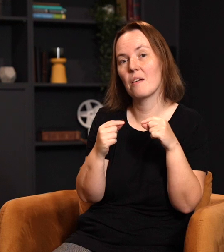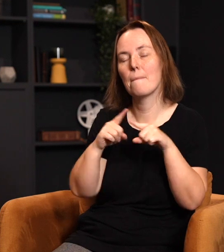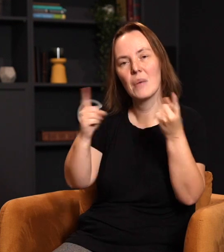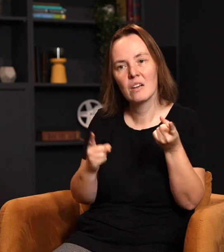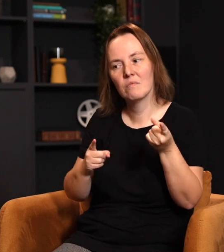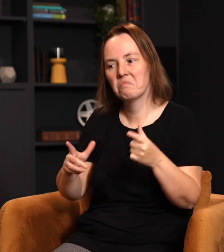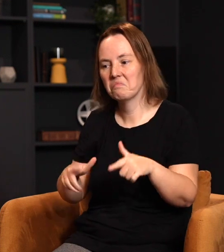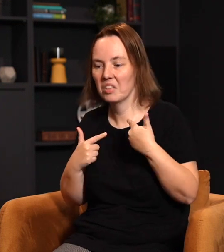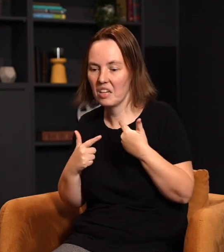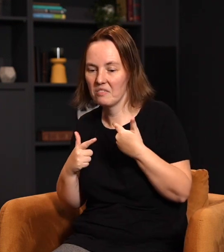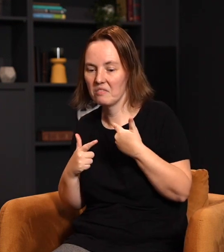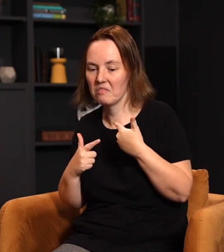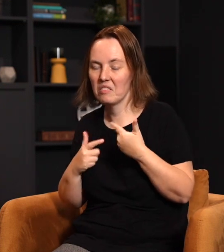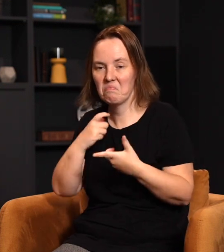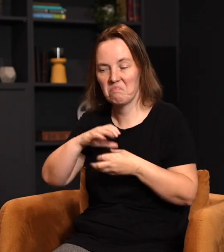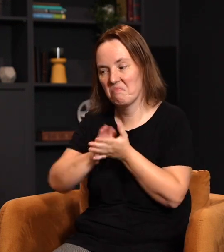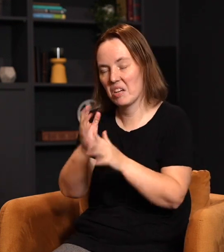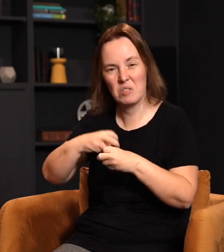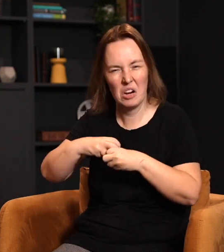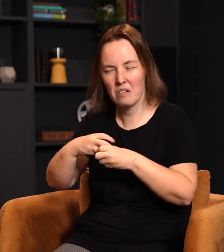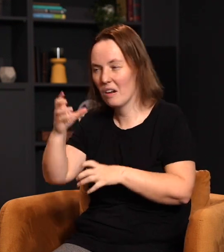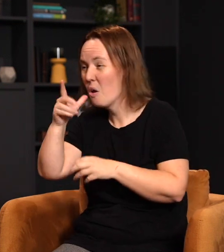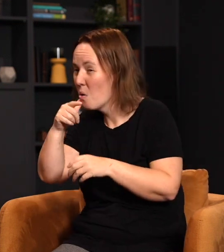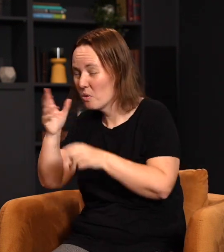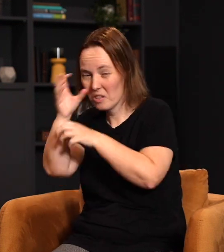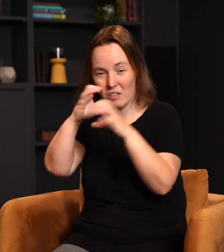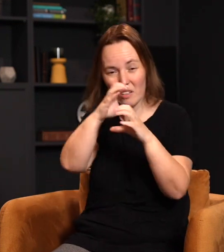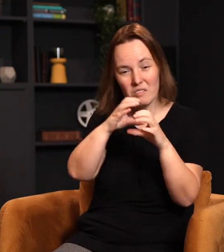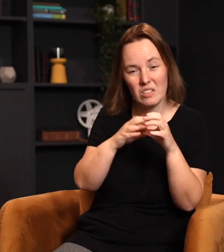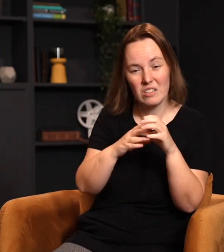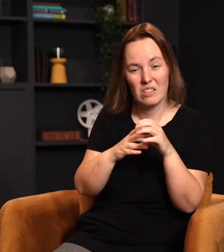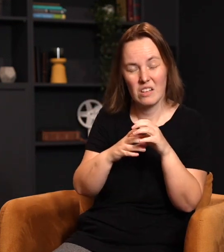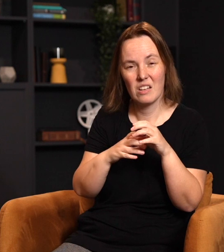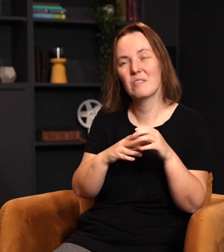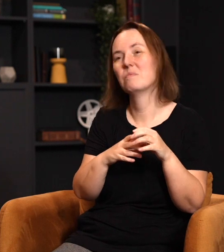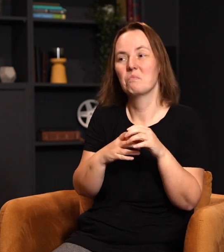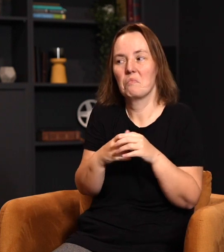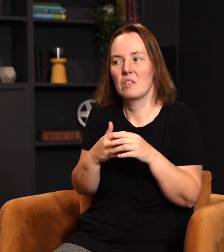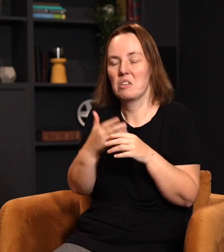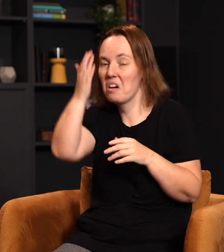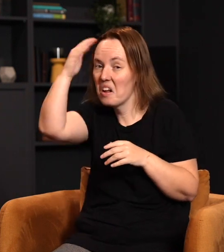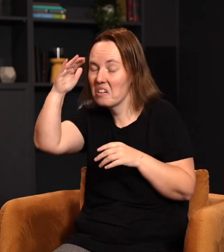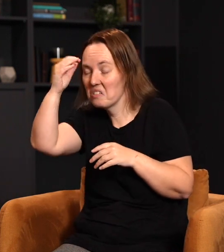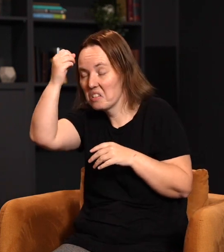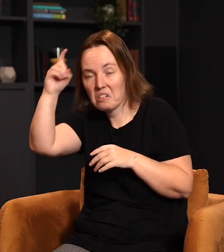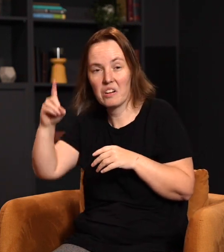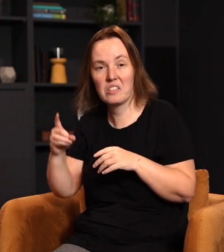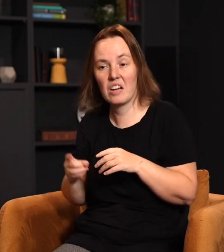life starts going sideways, who are they looking for? They're looking for that person. They may not understand their religion. They may not understand this Christianity stuff. They